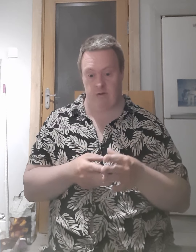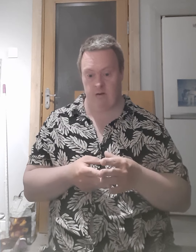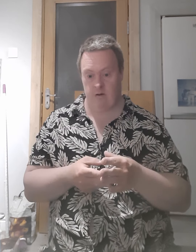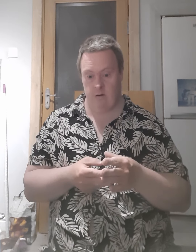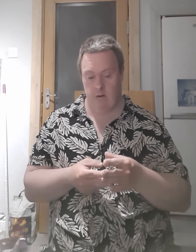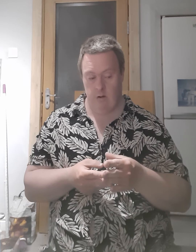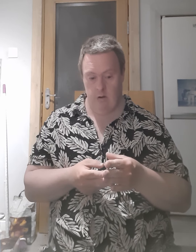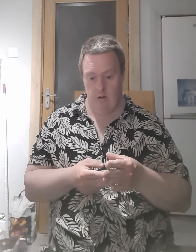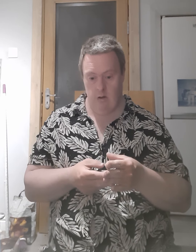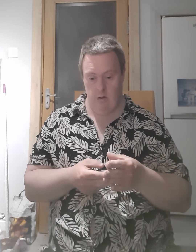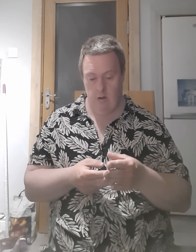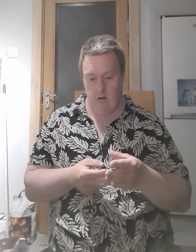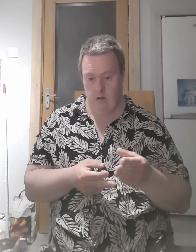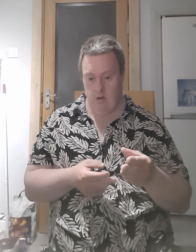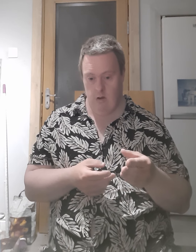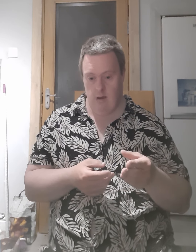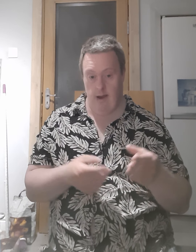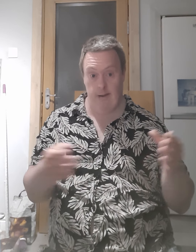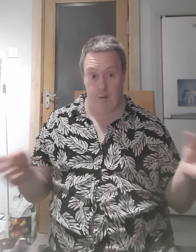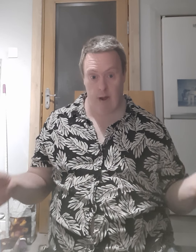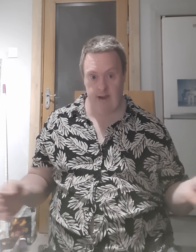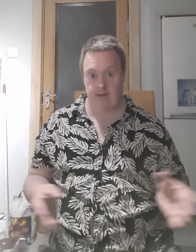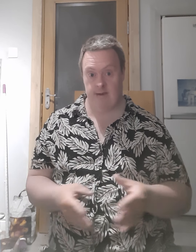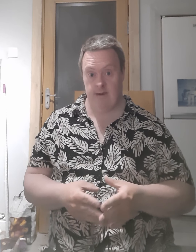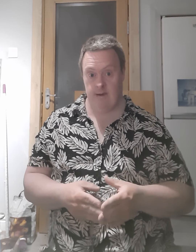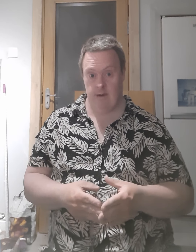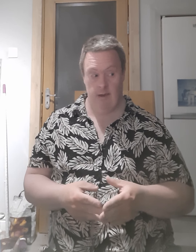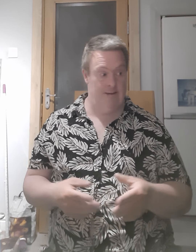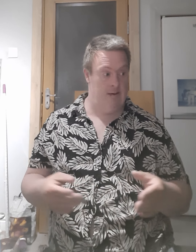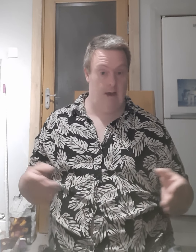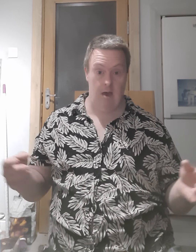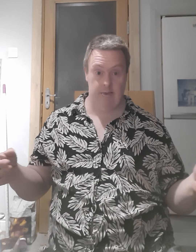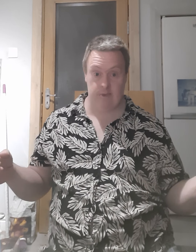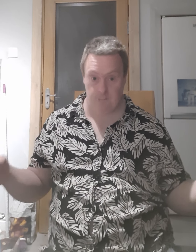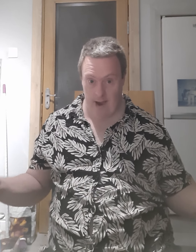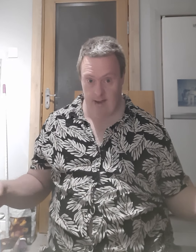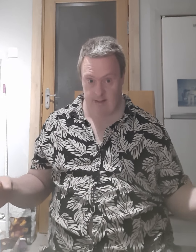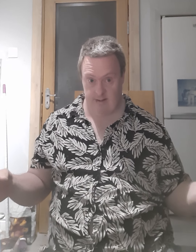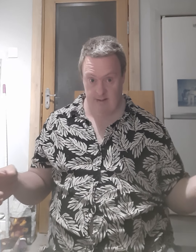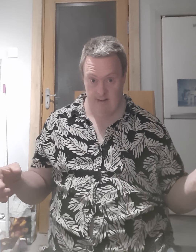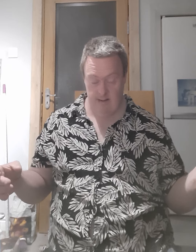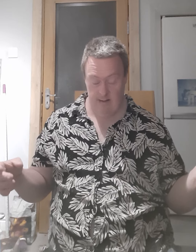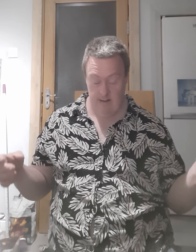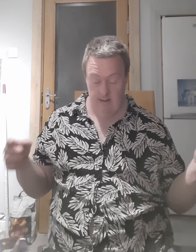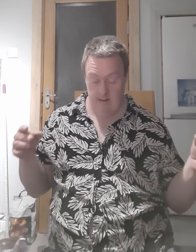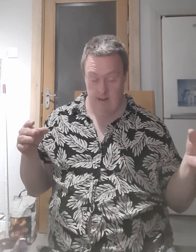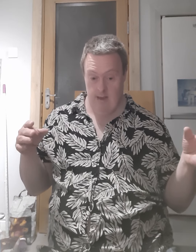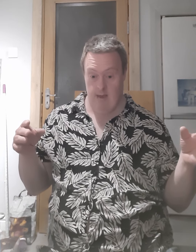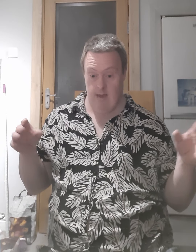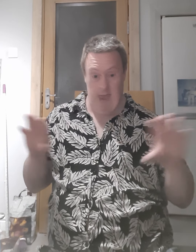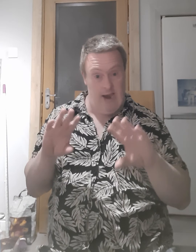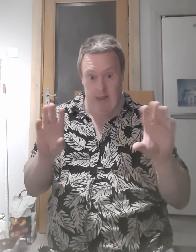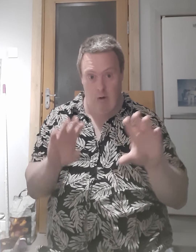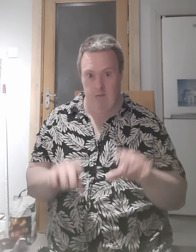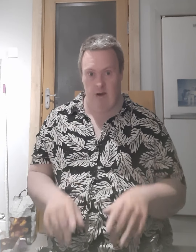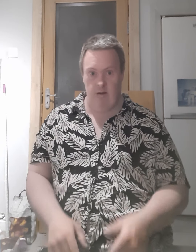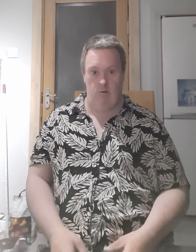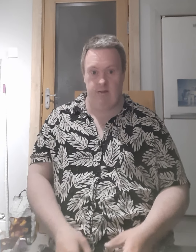and I pray it the bands any toy band because